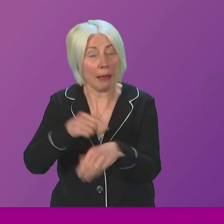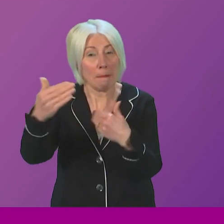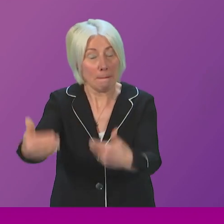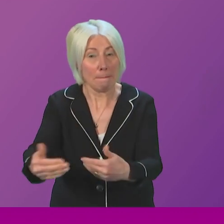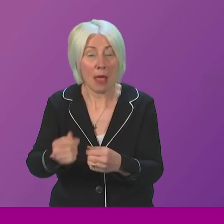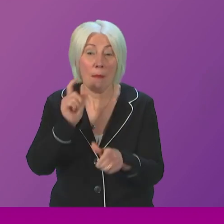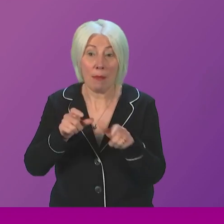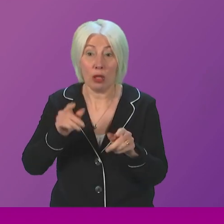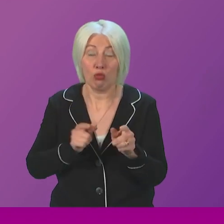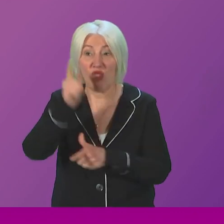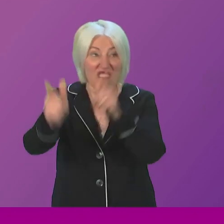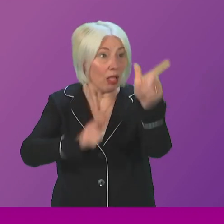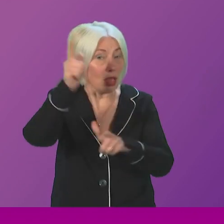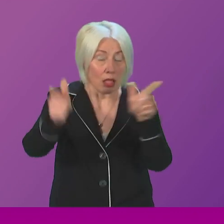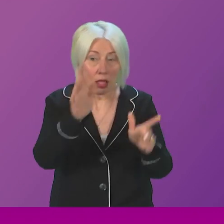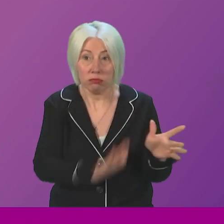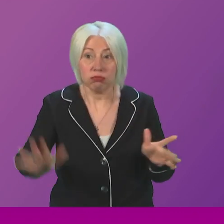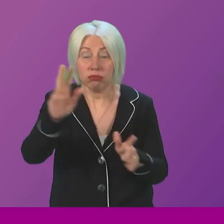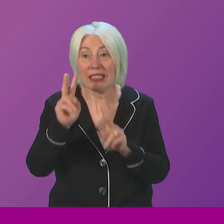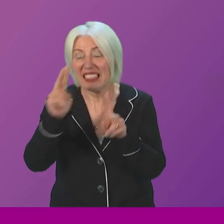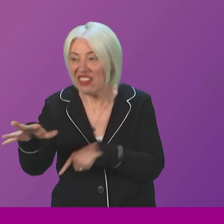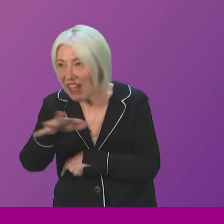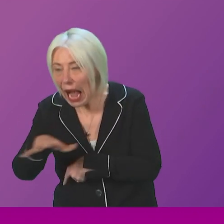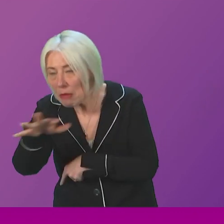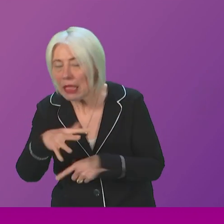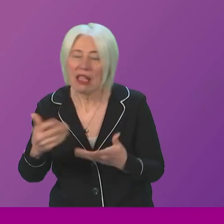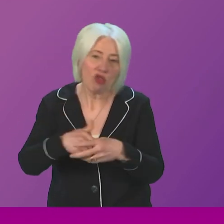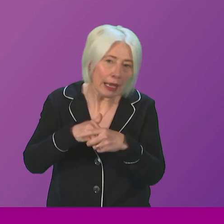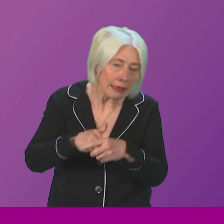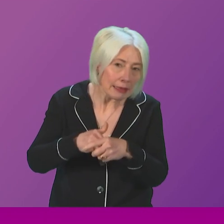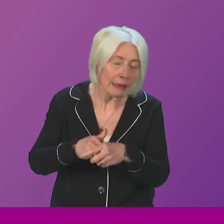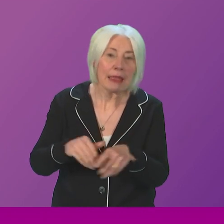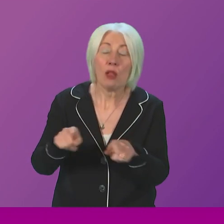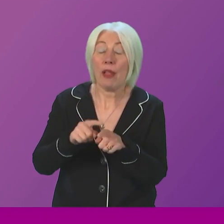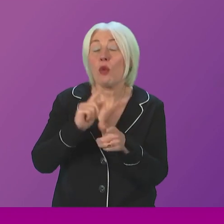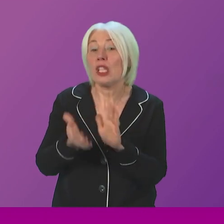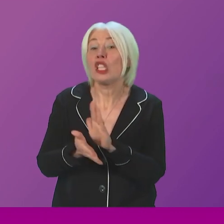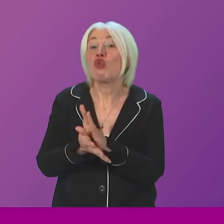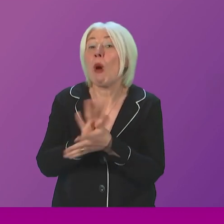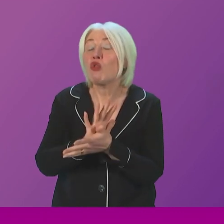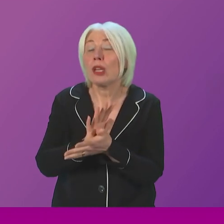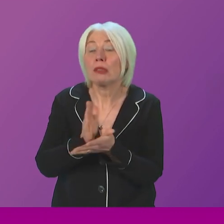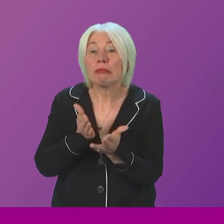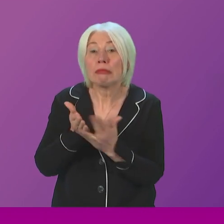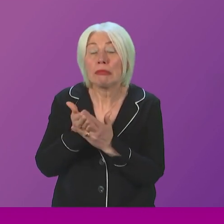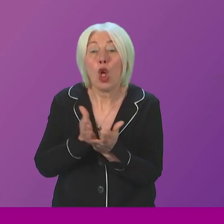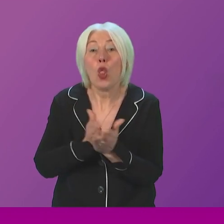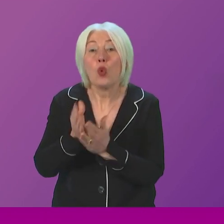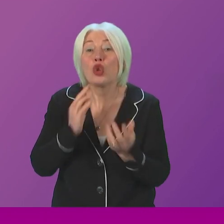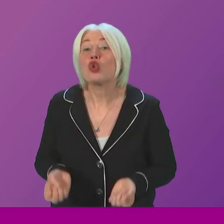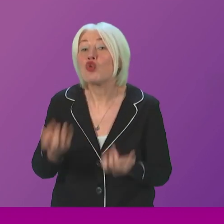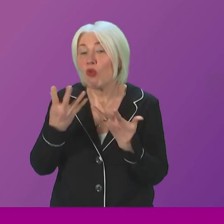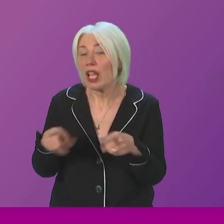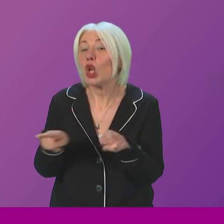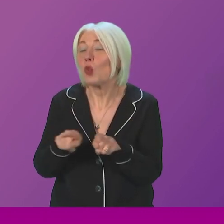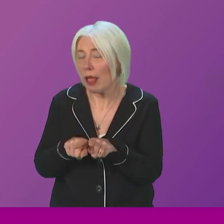see their loved ones, particularly in the context also of some disruption that was taking place due to industrial action